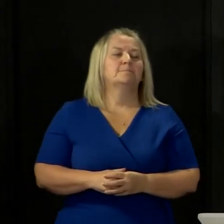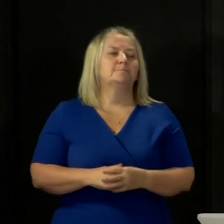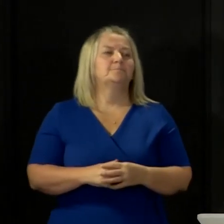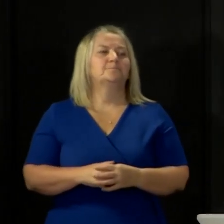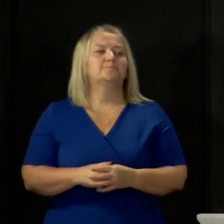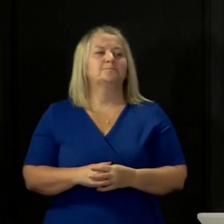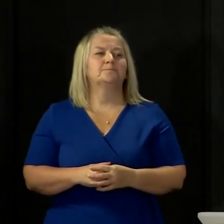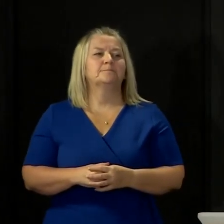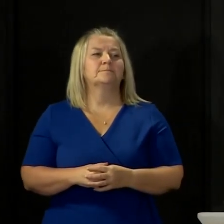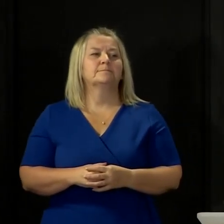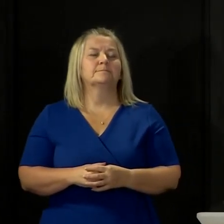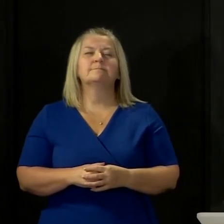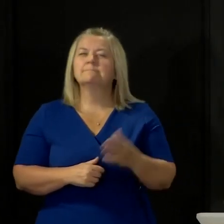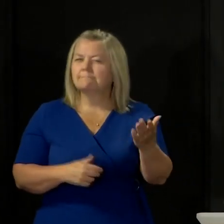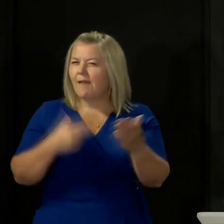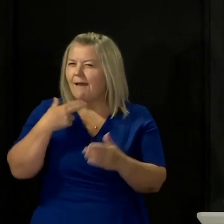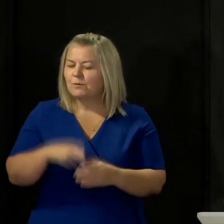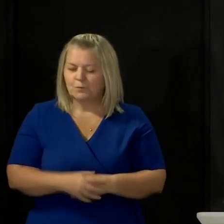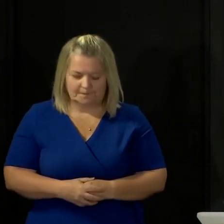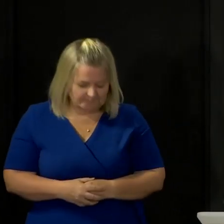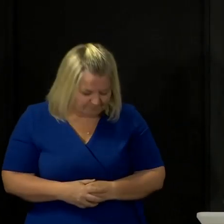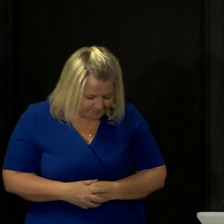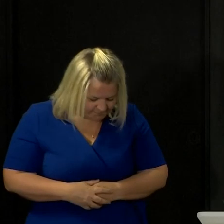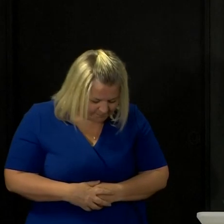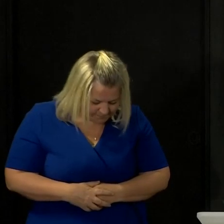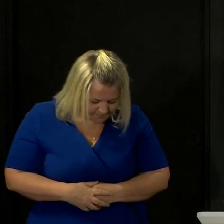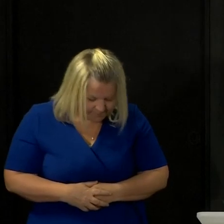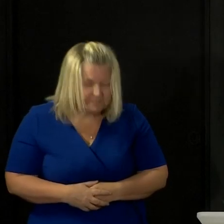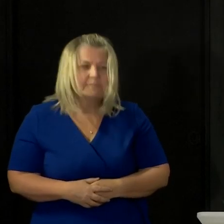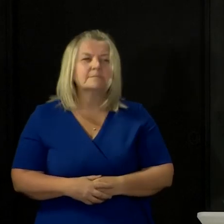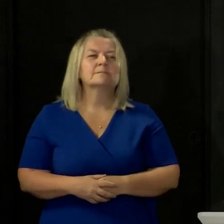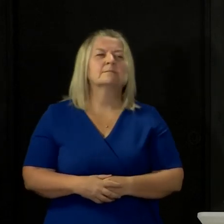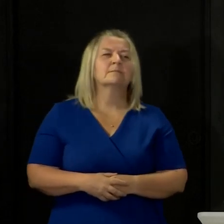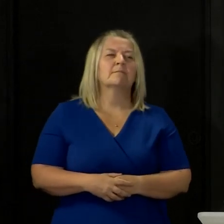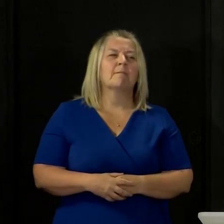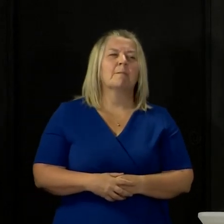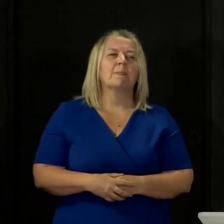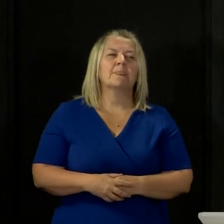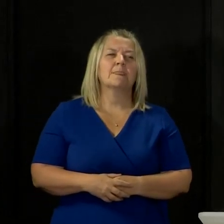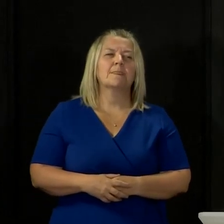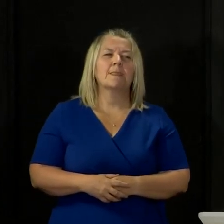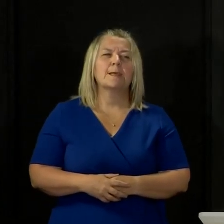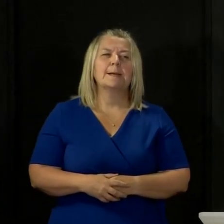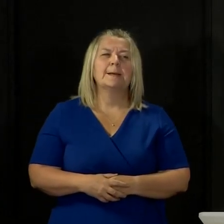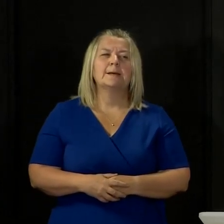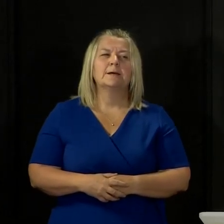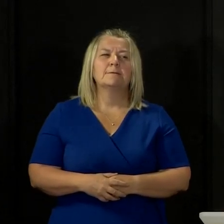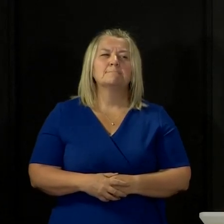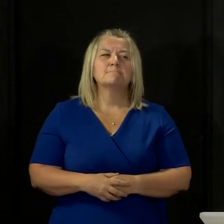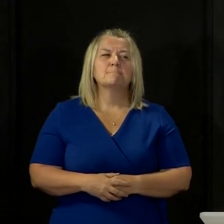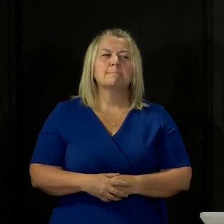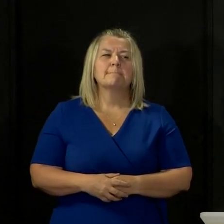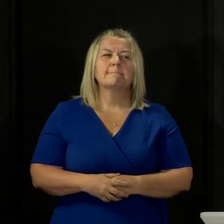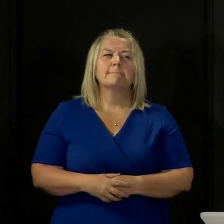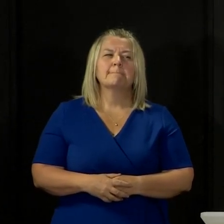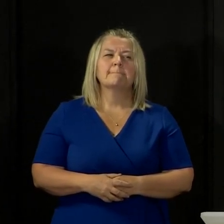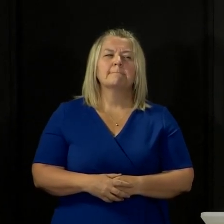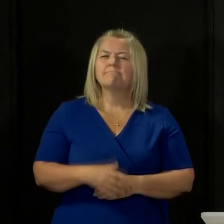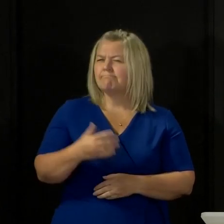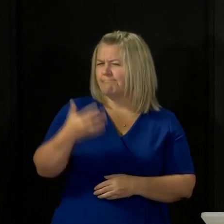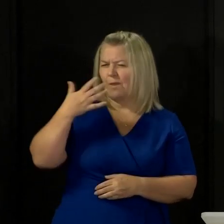Good afternoon, First Minister. I wanted to ask about the retail sector.